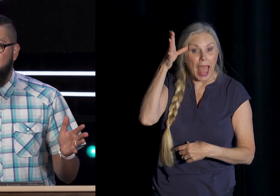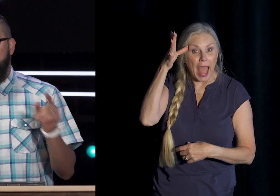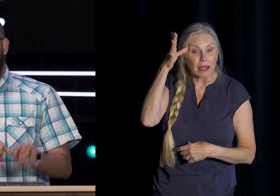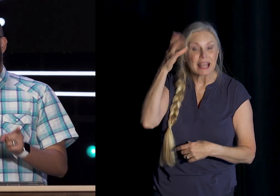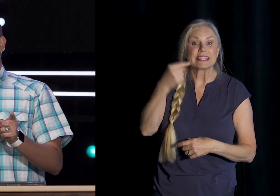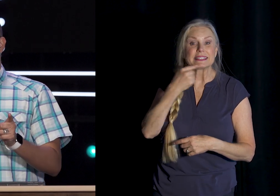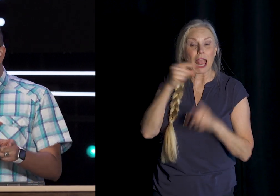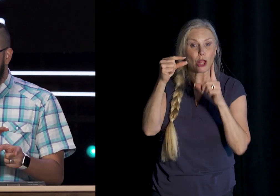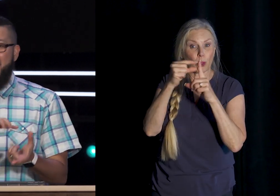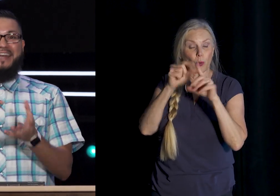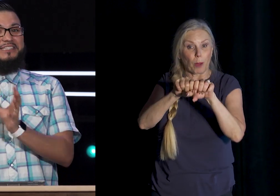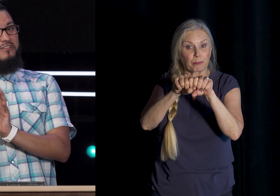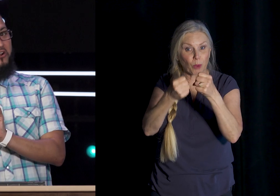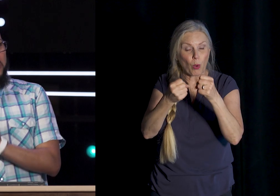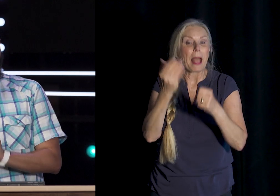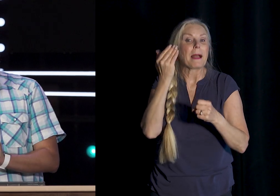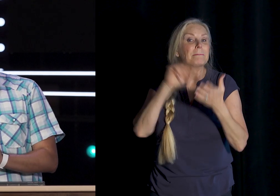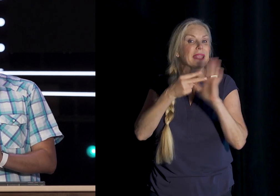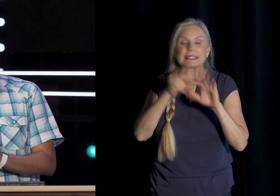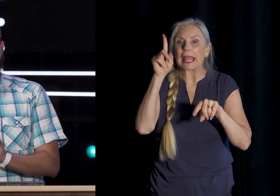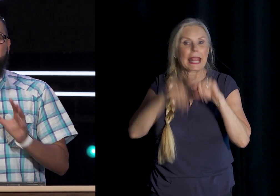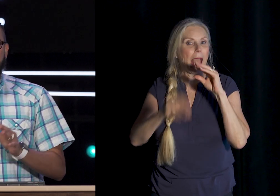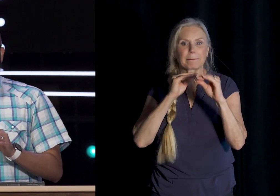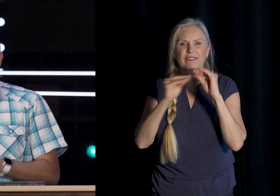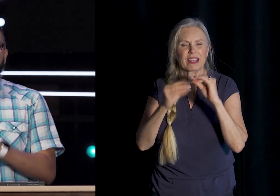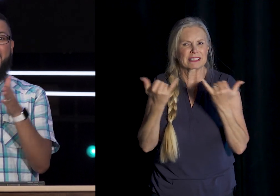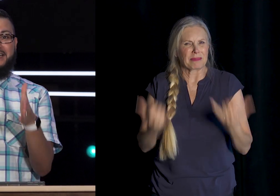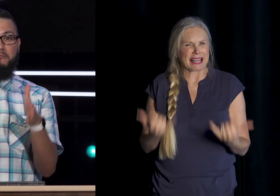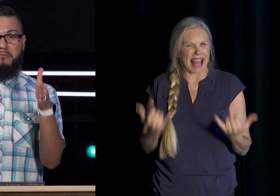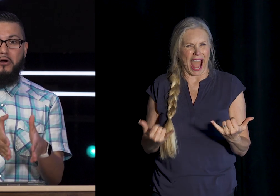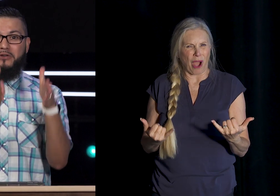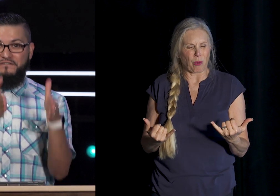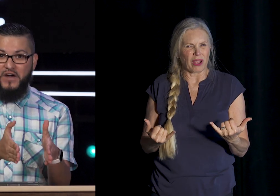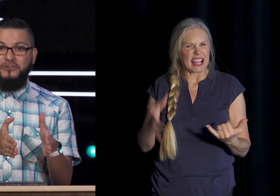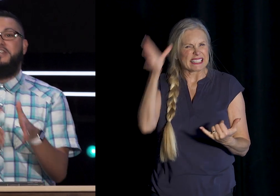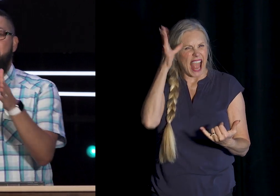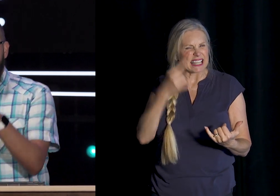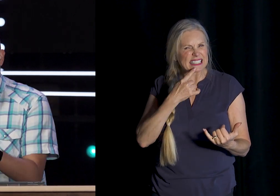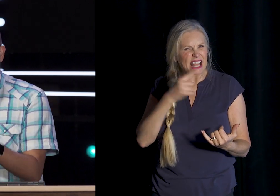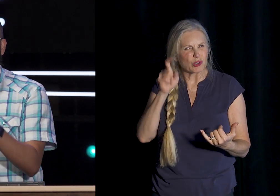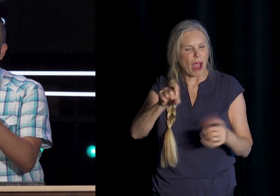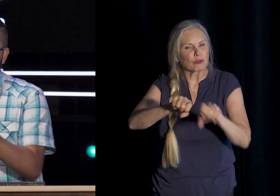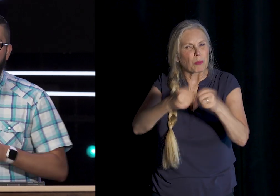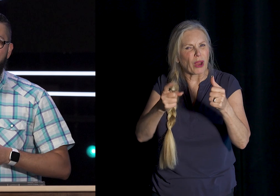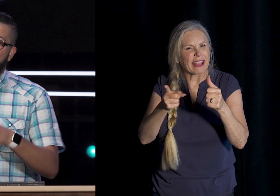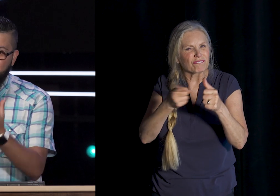But now Here daddy Has given Her a new Philosophy That says Something has To be broken First Before it Would work And